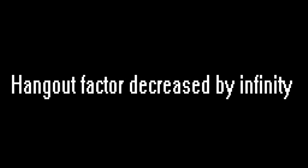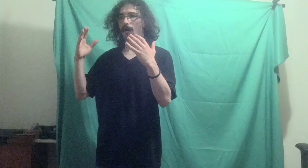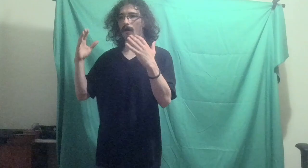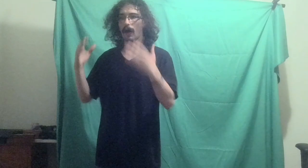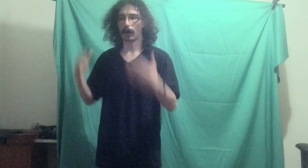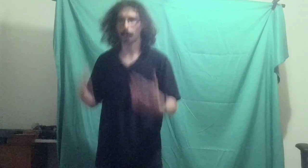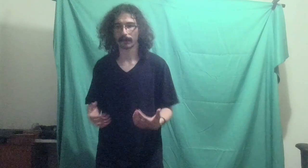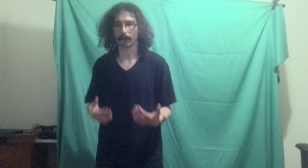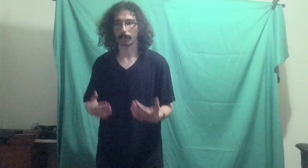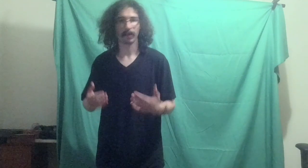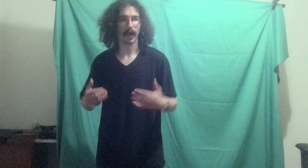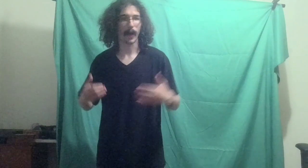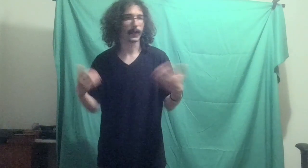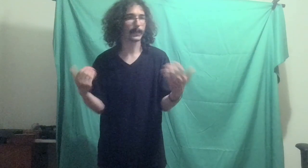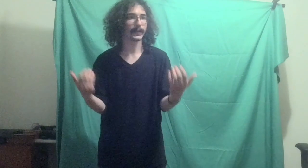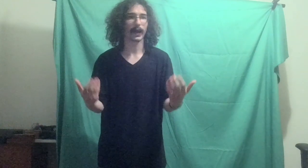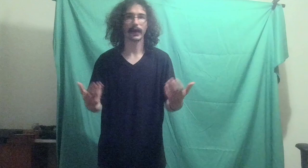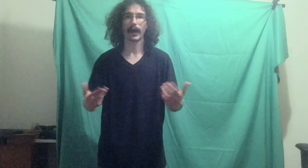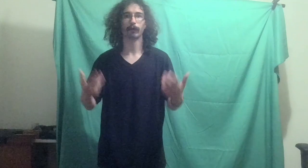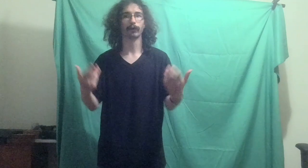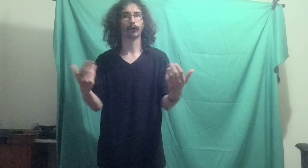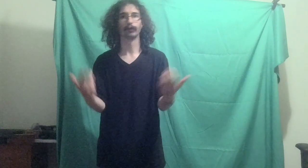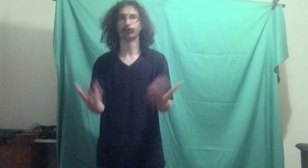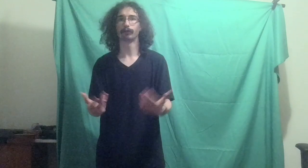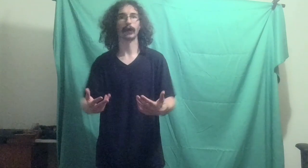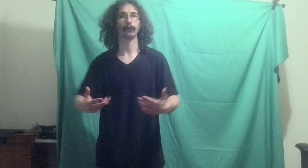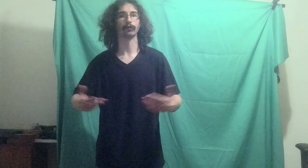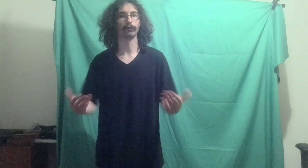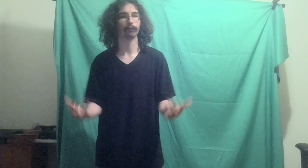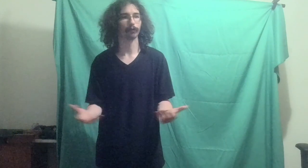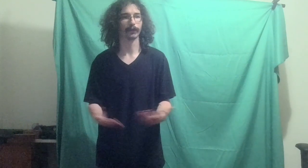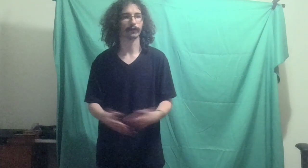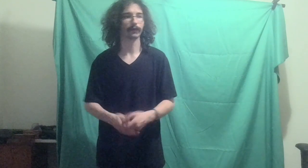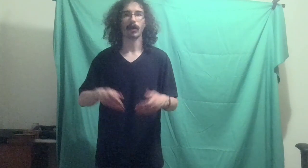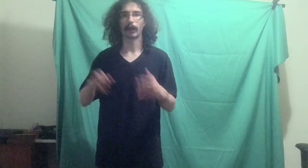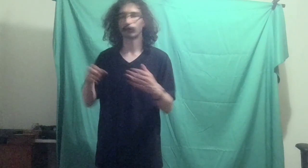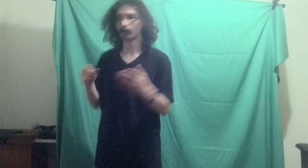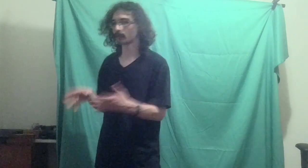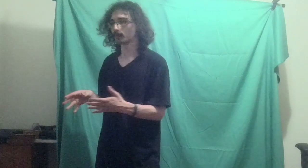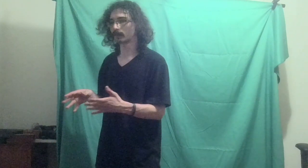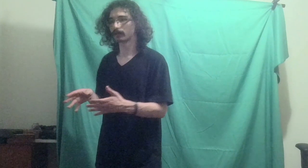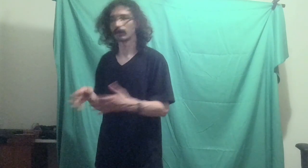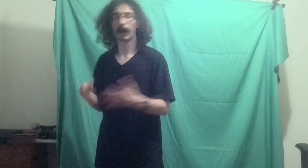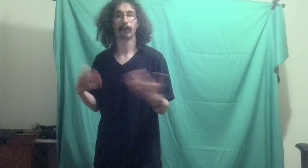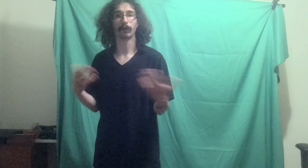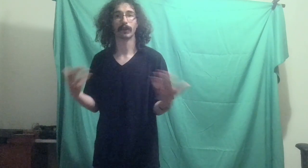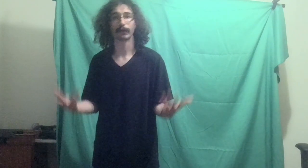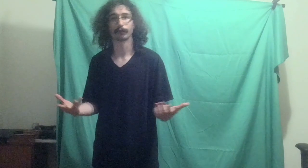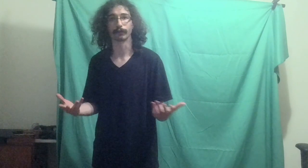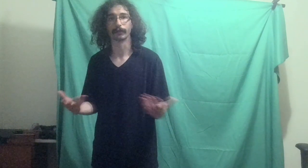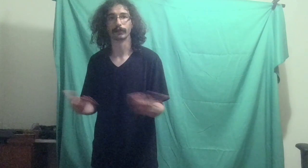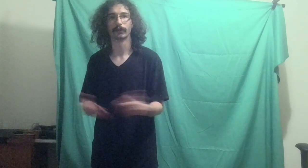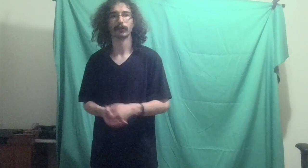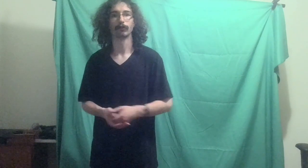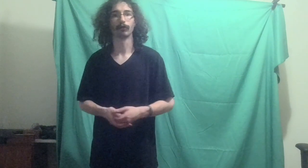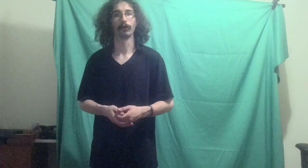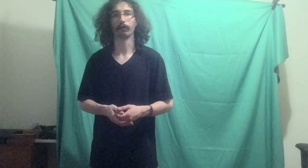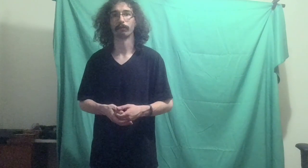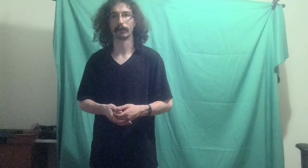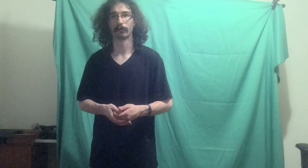I wake up and maybe get an hour or two hours before work, right? I go to work, I'm a cashier, so my job